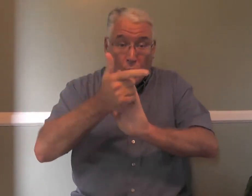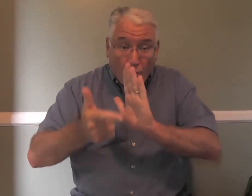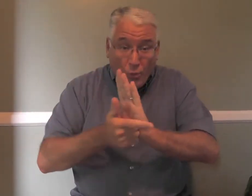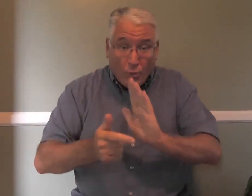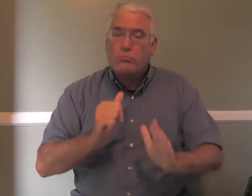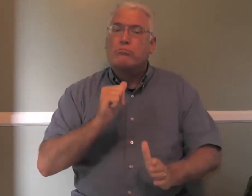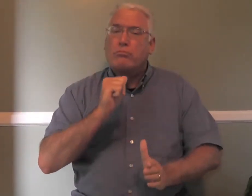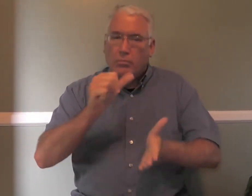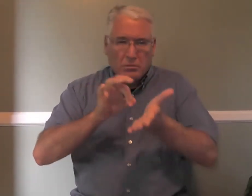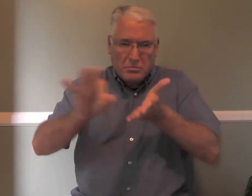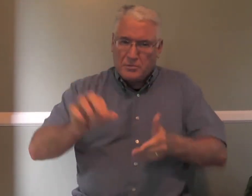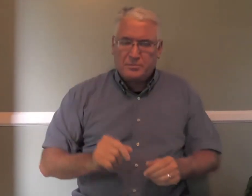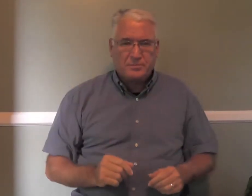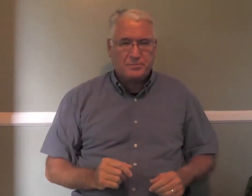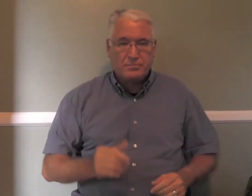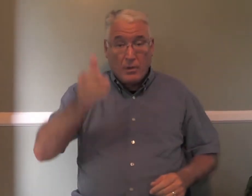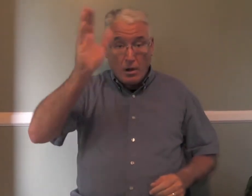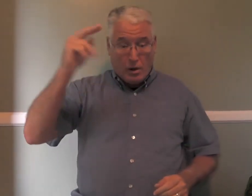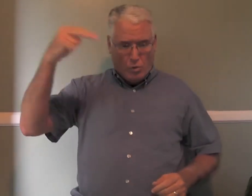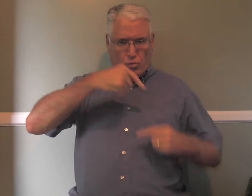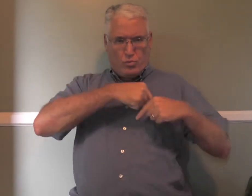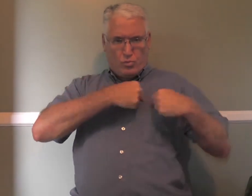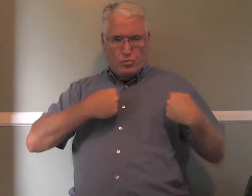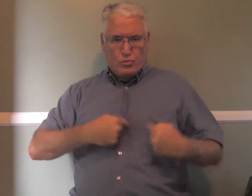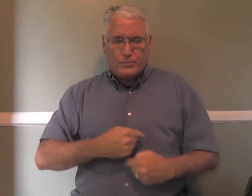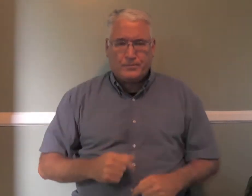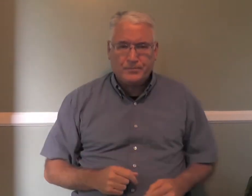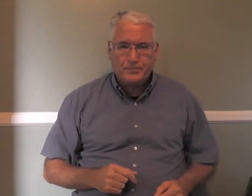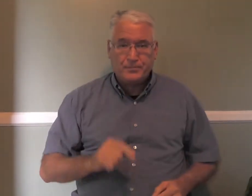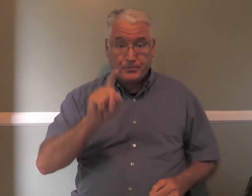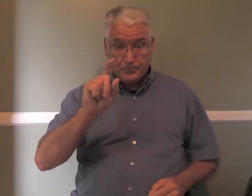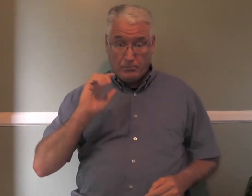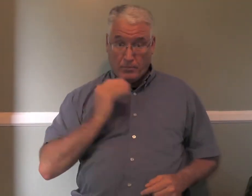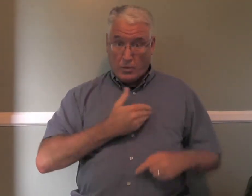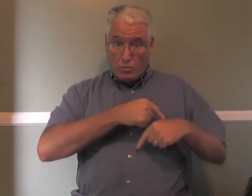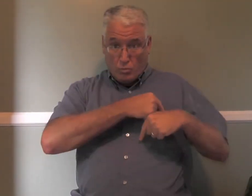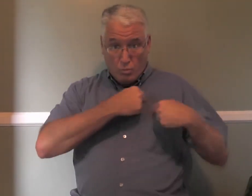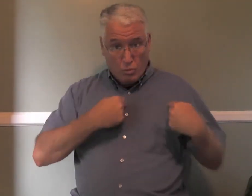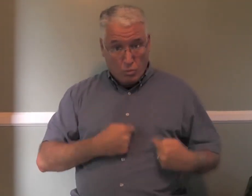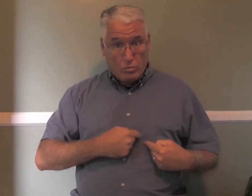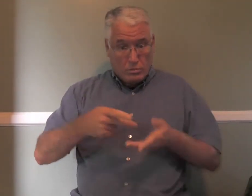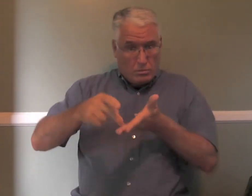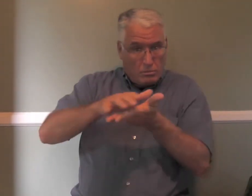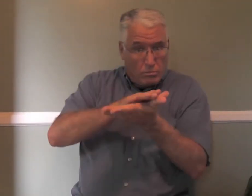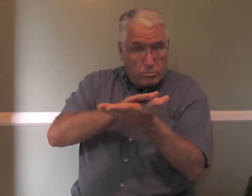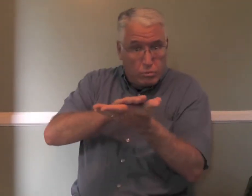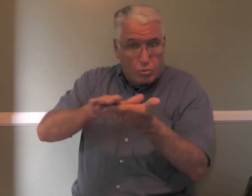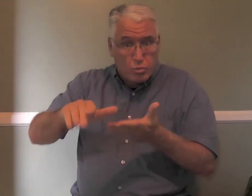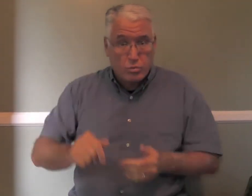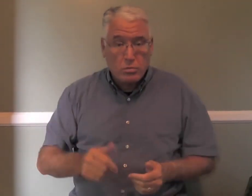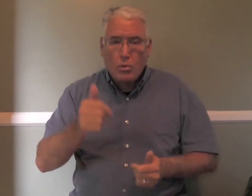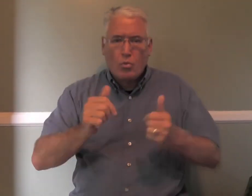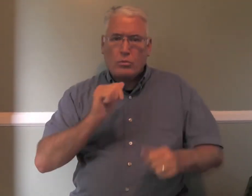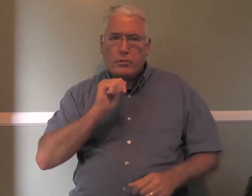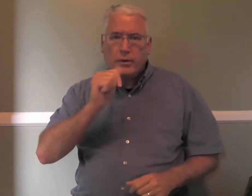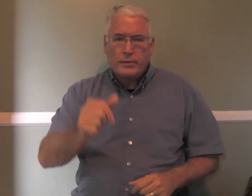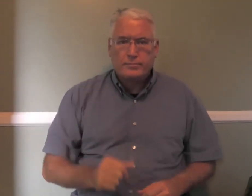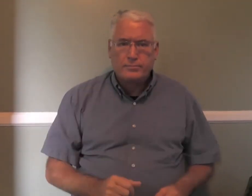rules, laws, those don't count. God looks at the heart. Question, is your heart pure